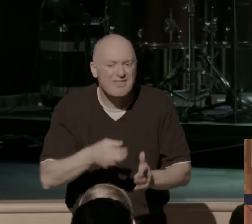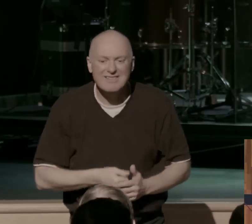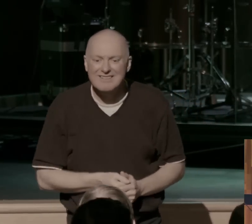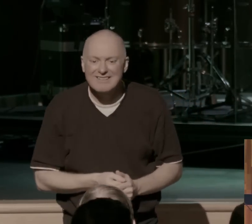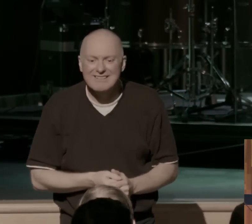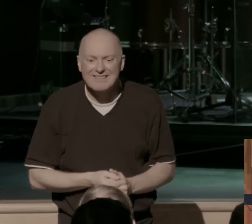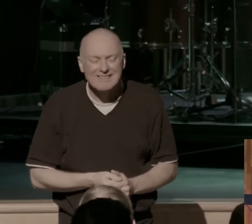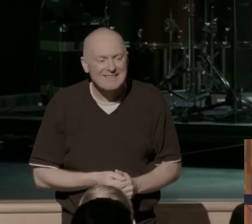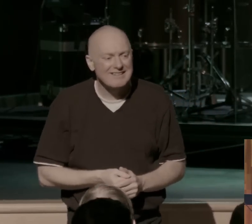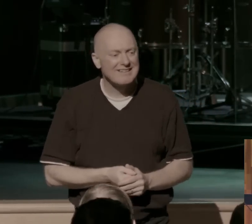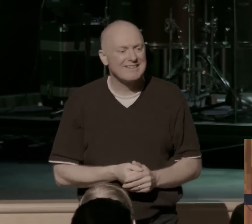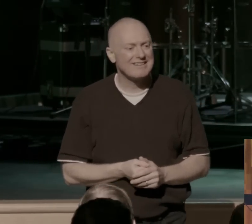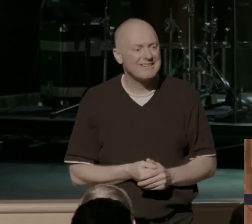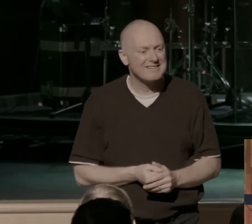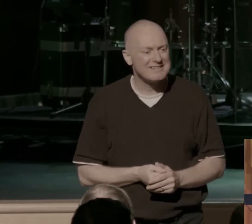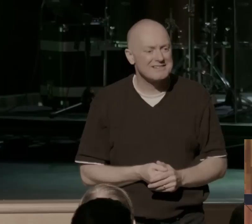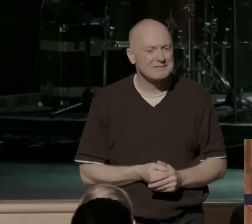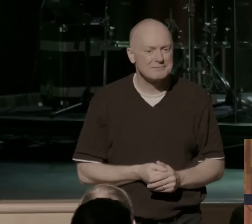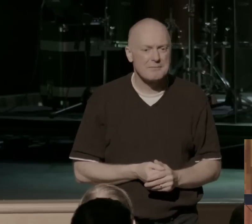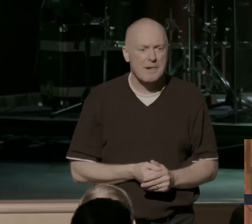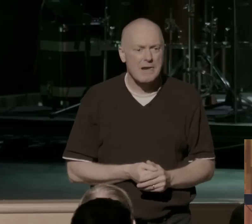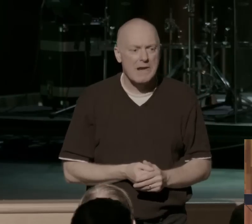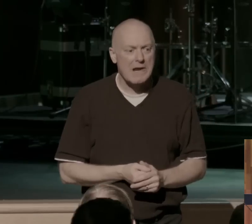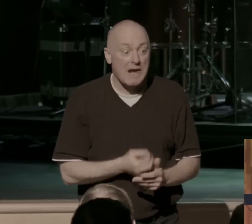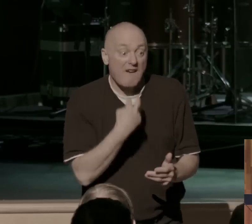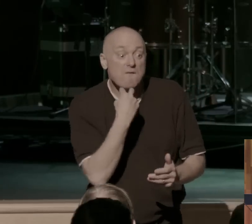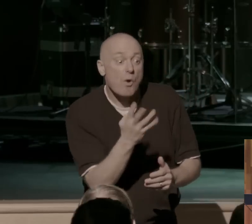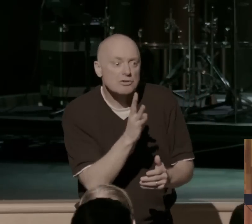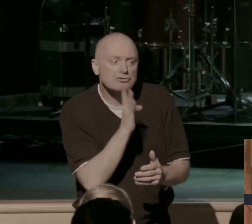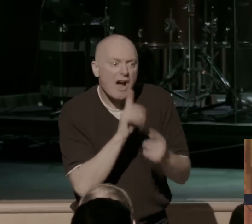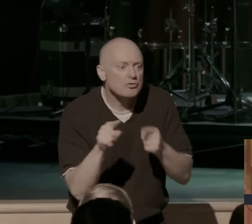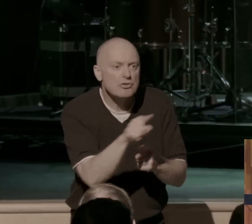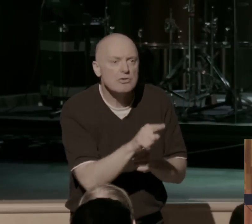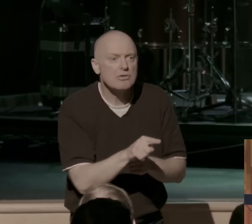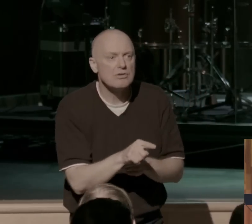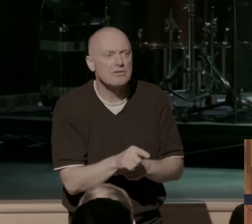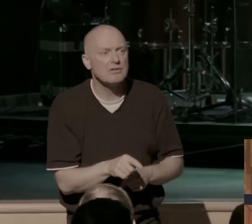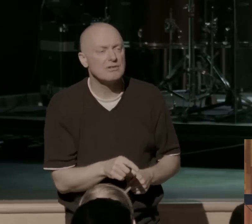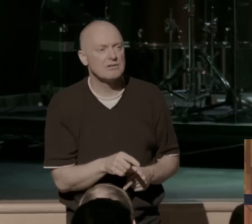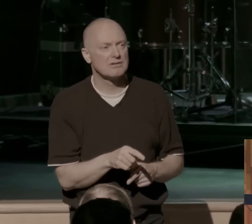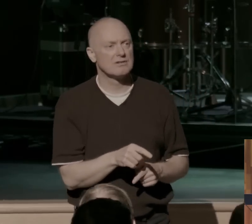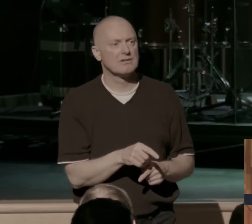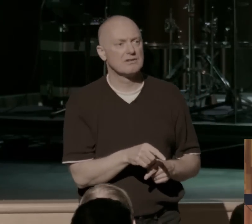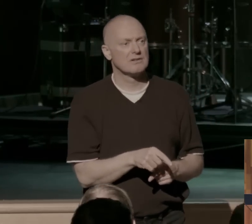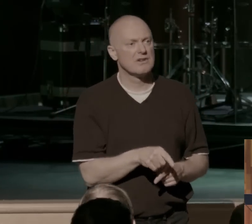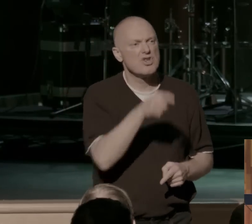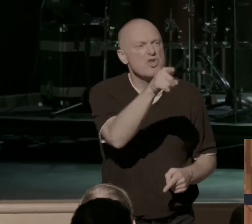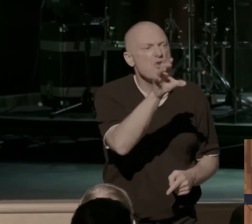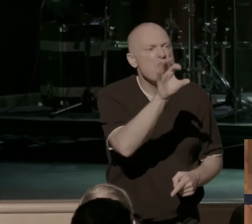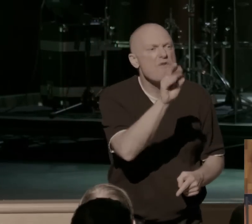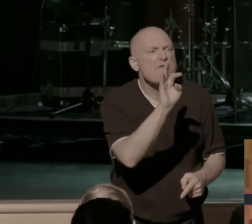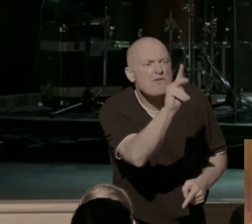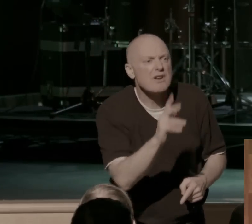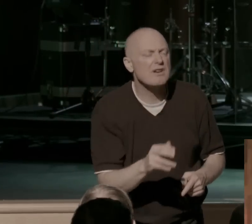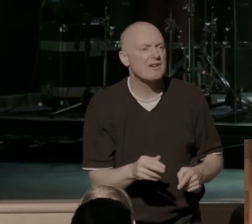The voice is telling you the truth that you are free. That when you believe and you turn to the cross, that there's new life.